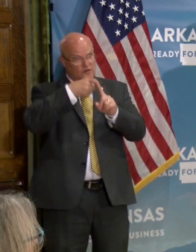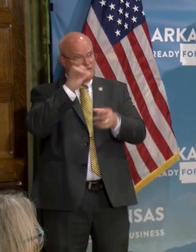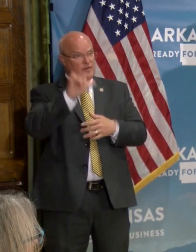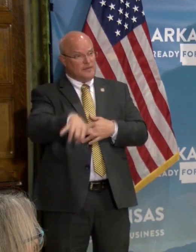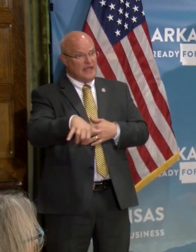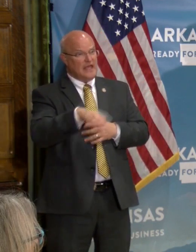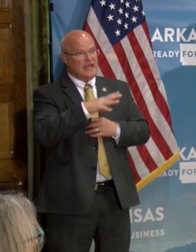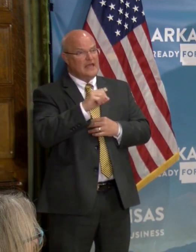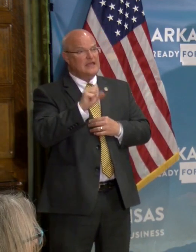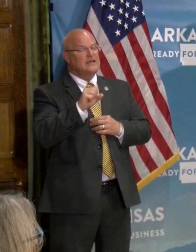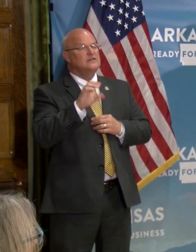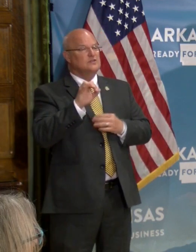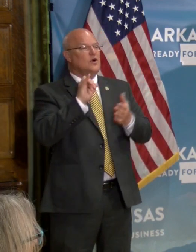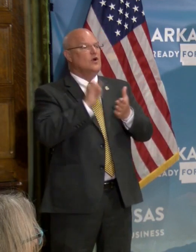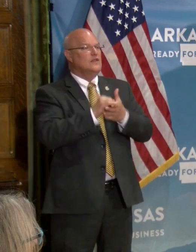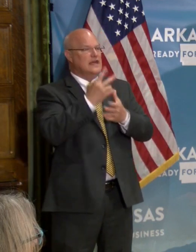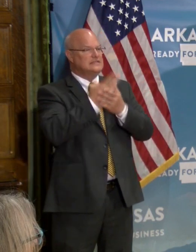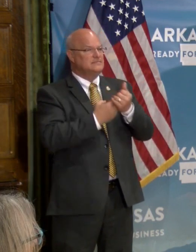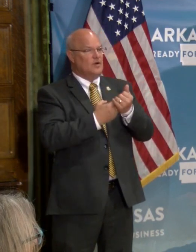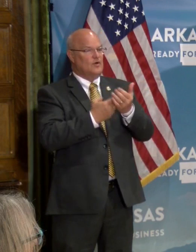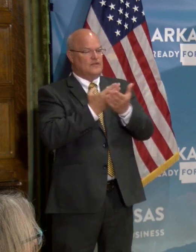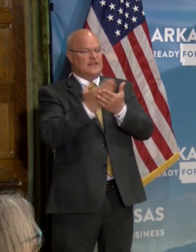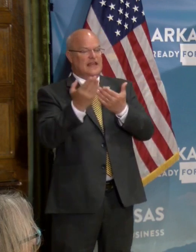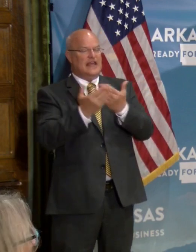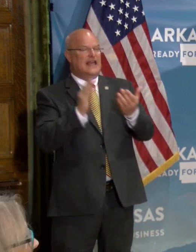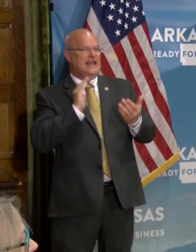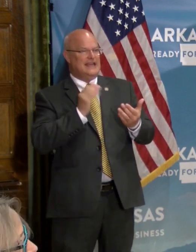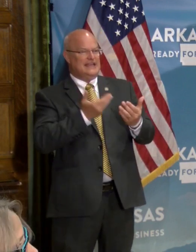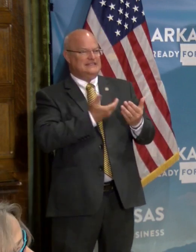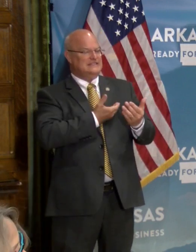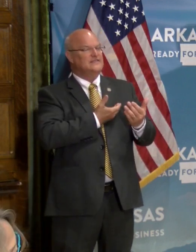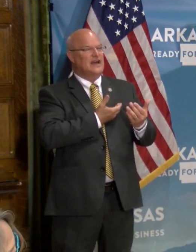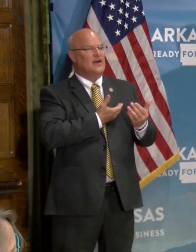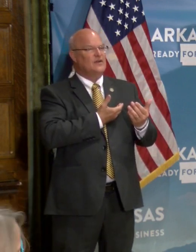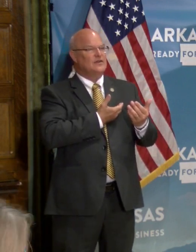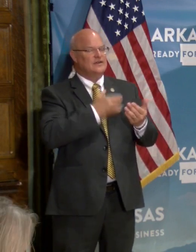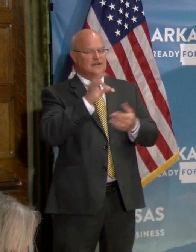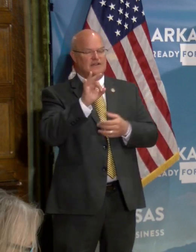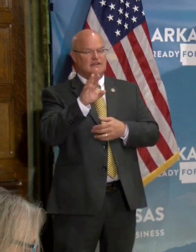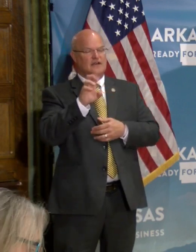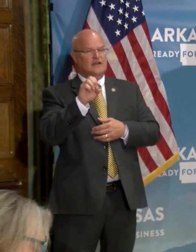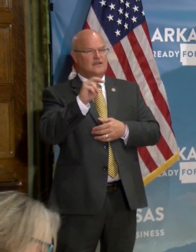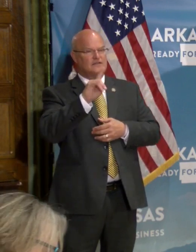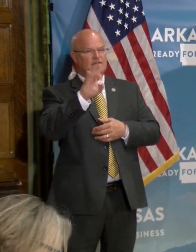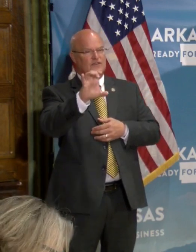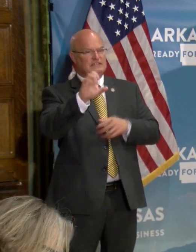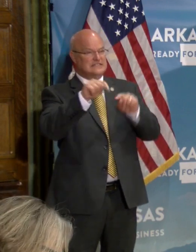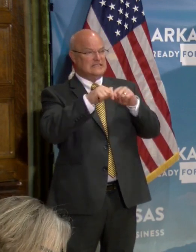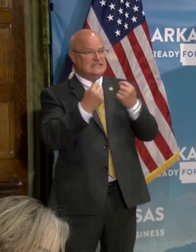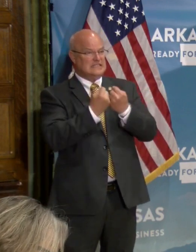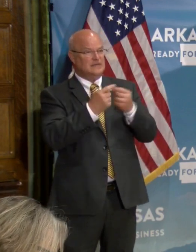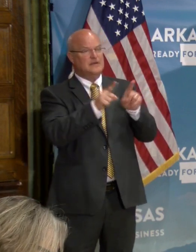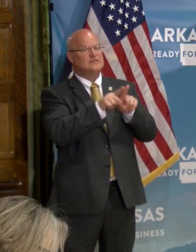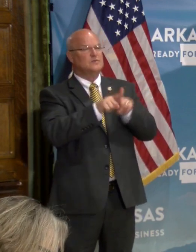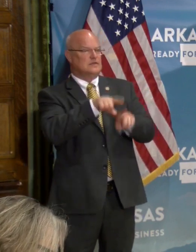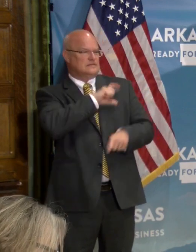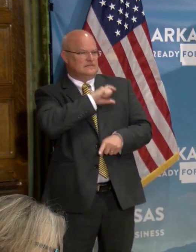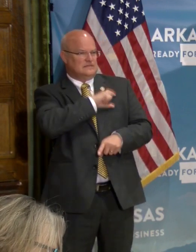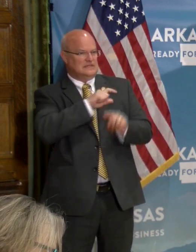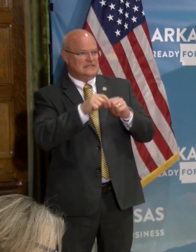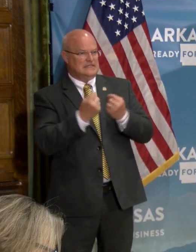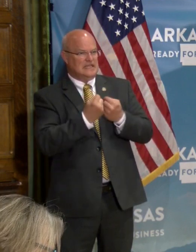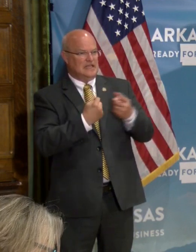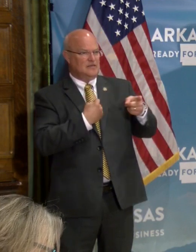that. And so, that's both in the hands of our, uh, forensic team as well as, uh, the law enforcement team.